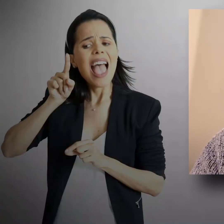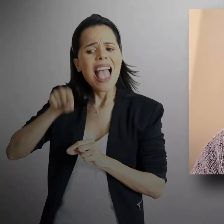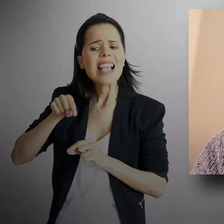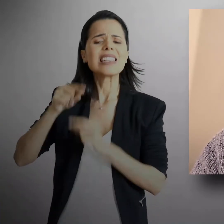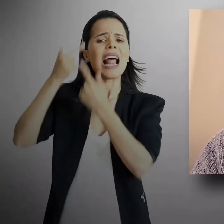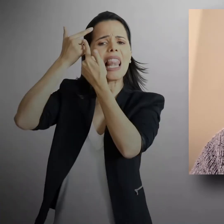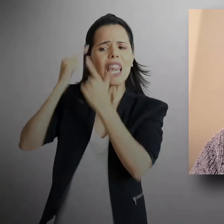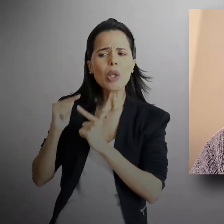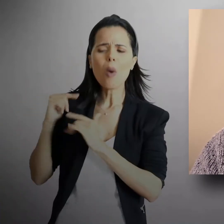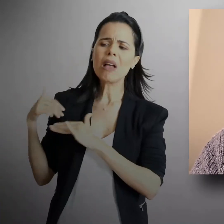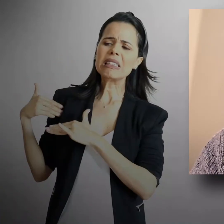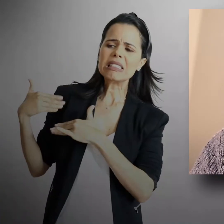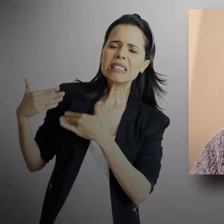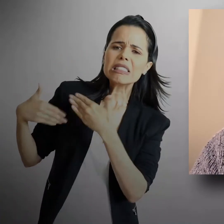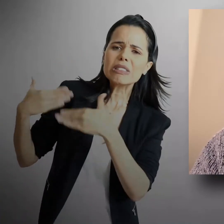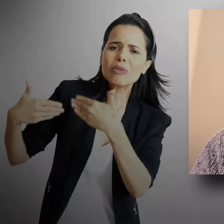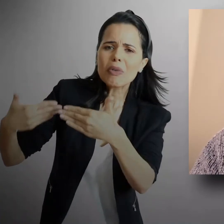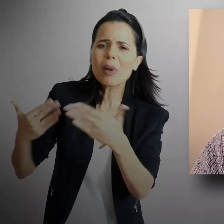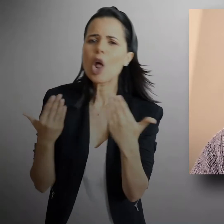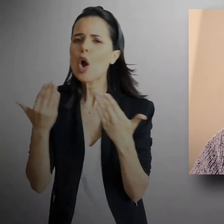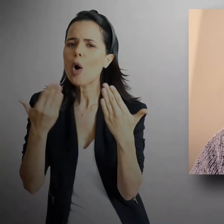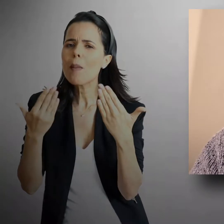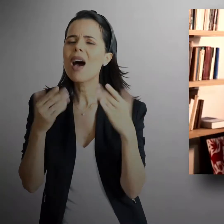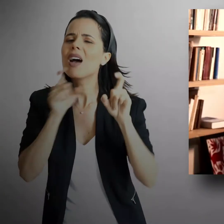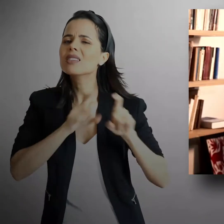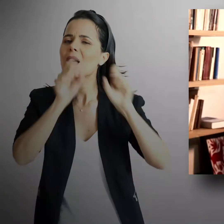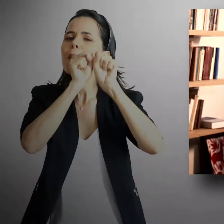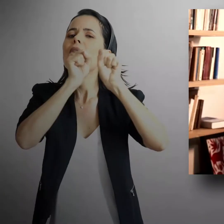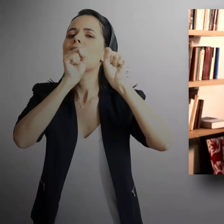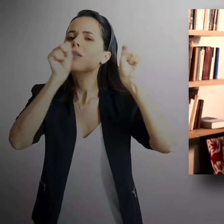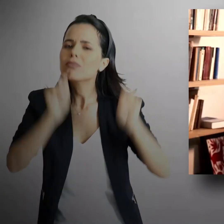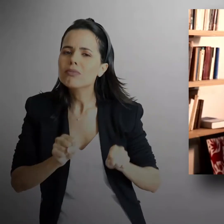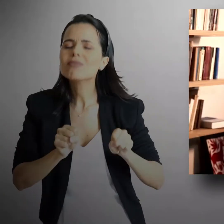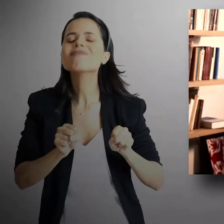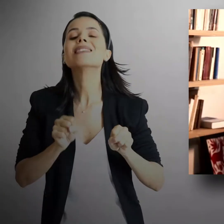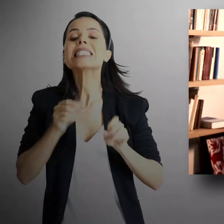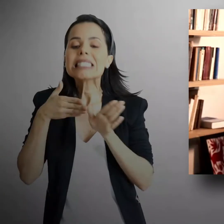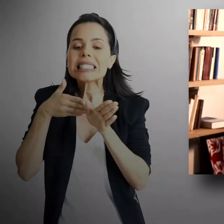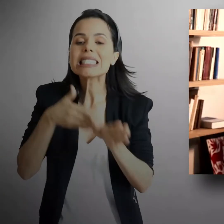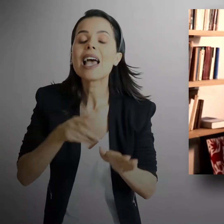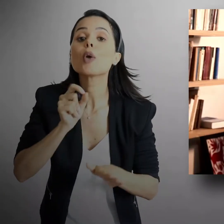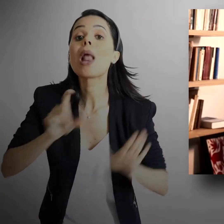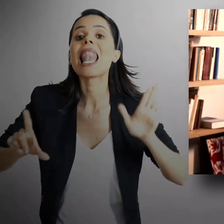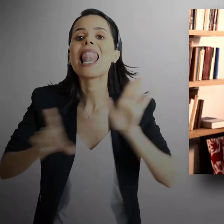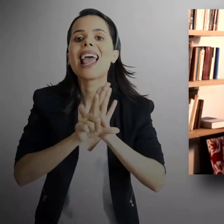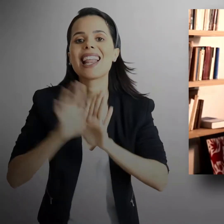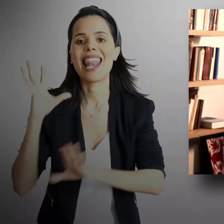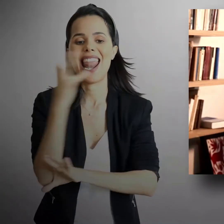as an optimal communication system, essentially following laws of nature, very much the way